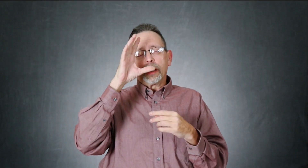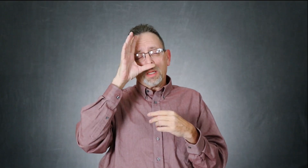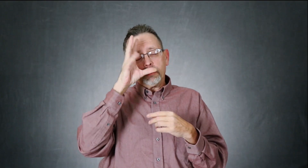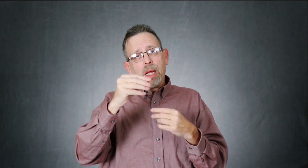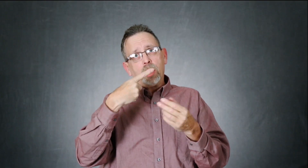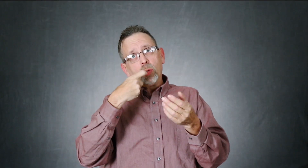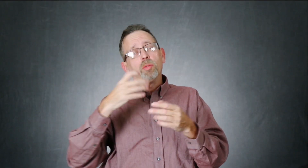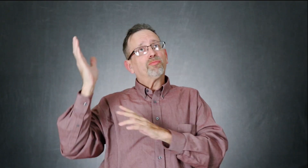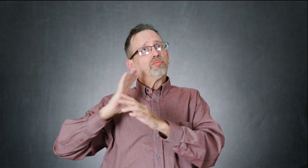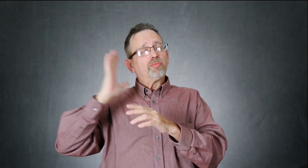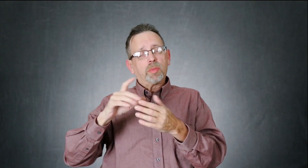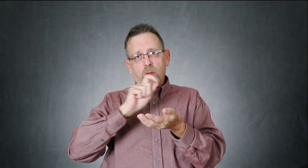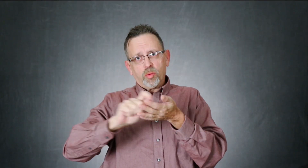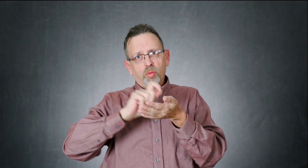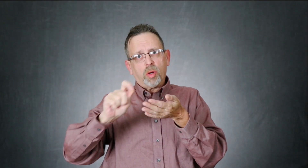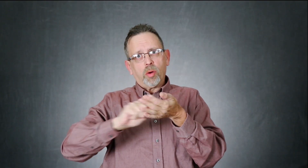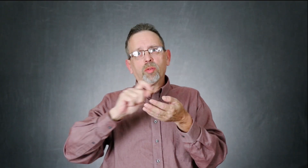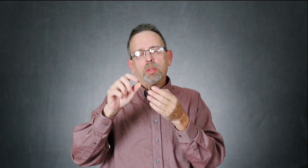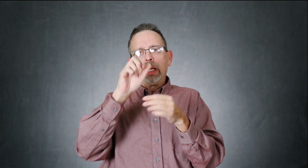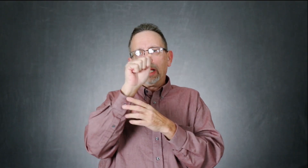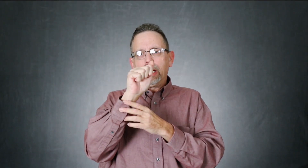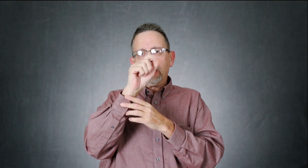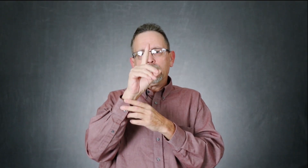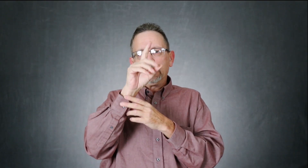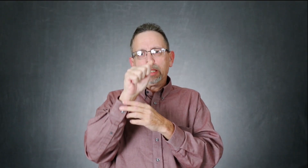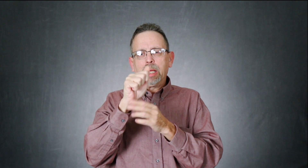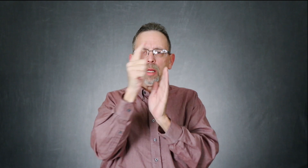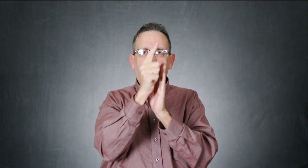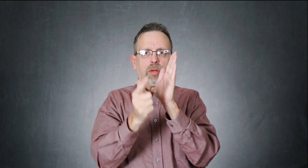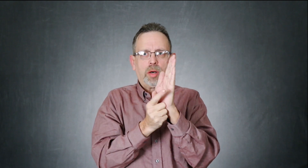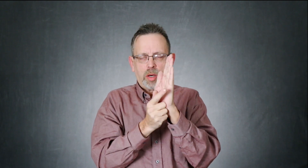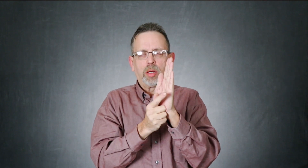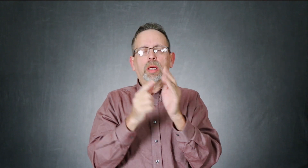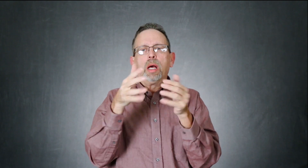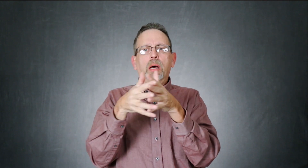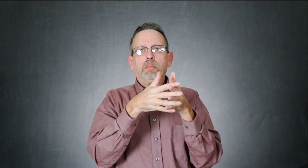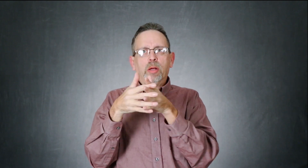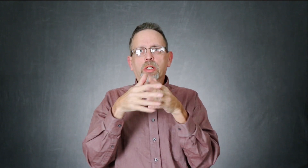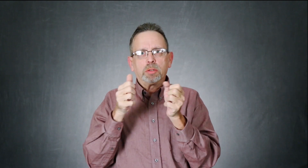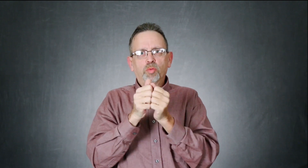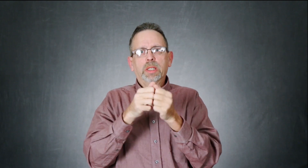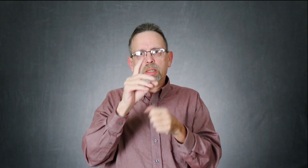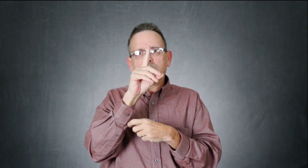man who was the author of the ADA law, that's the Americans with Disabilities Act, said,